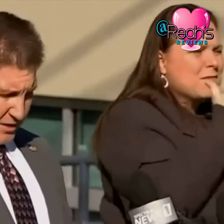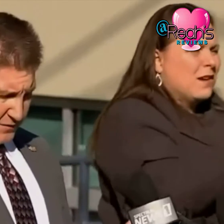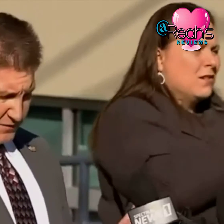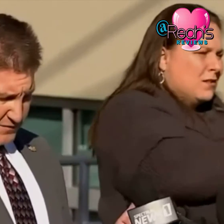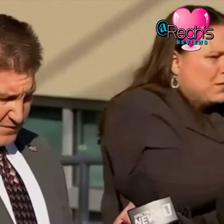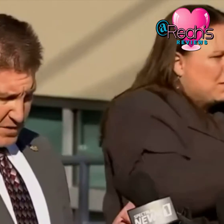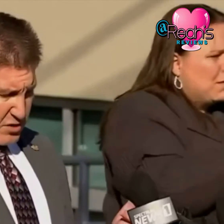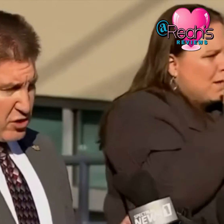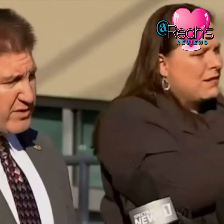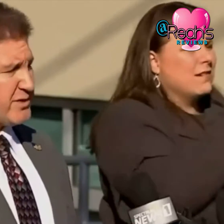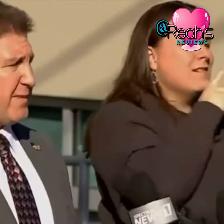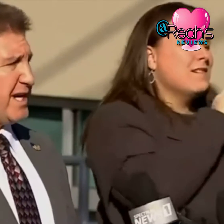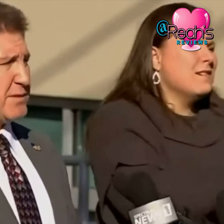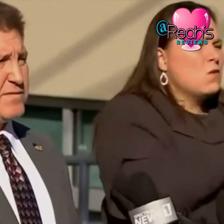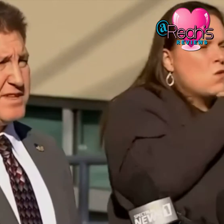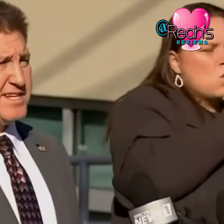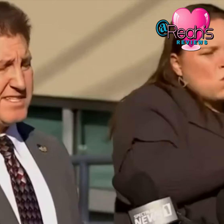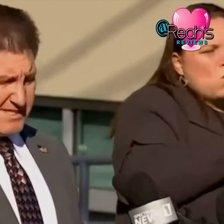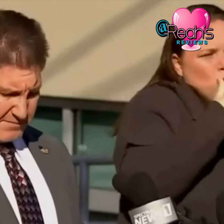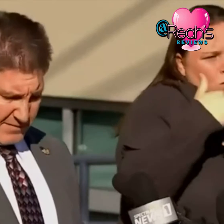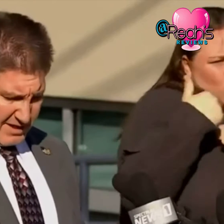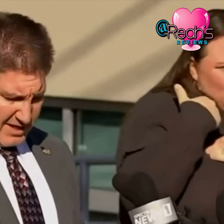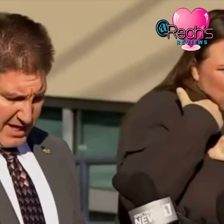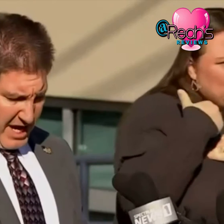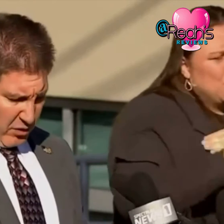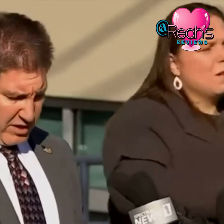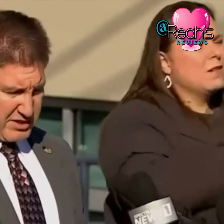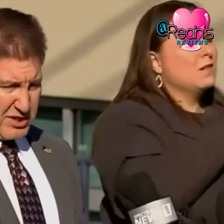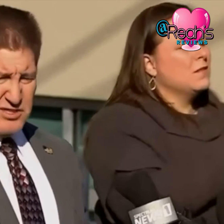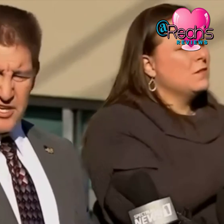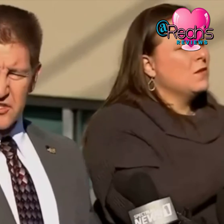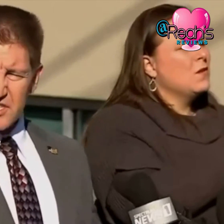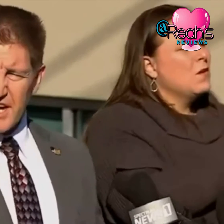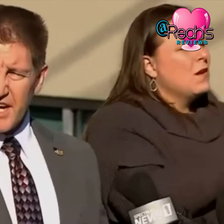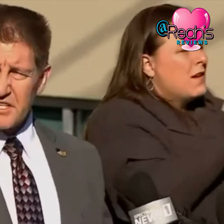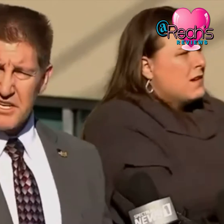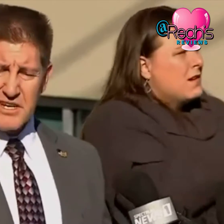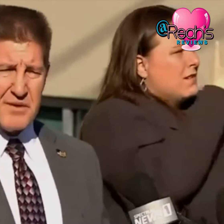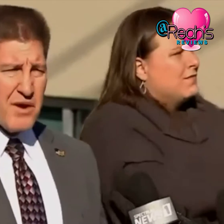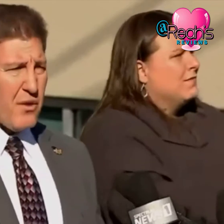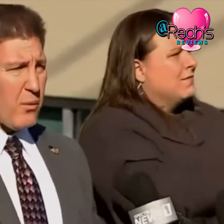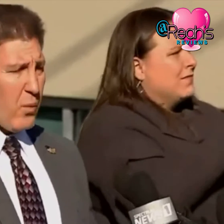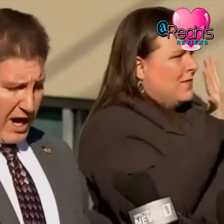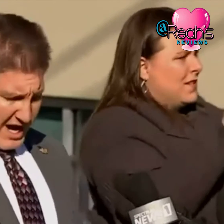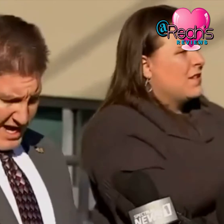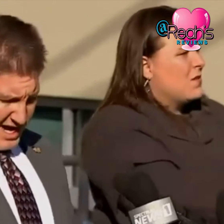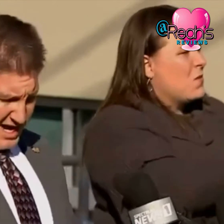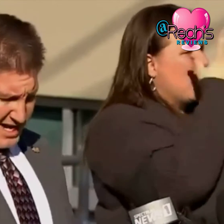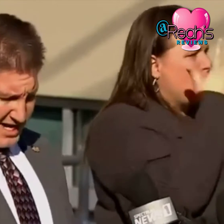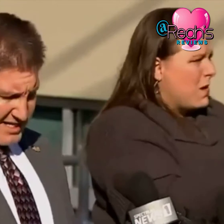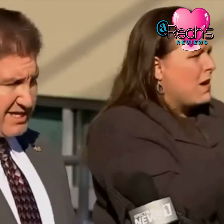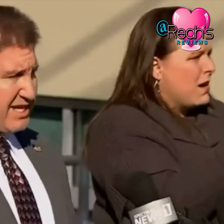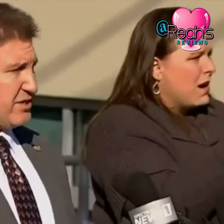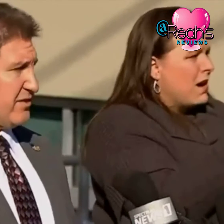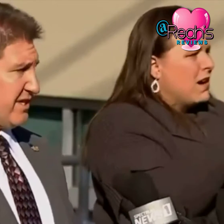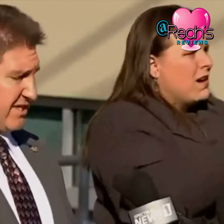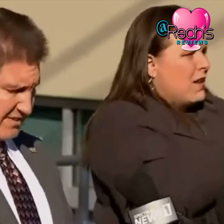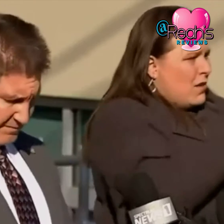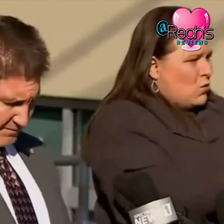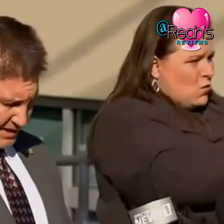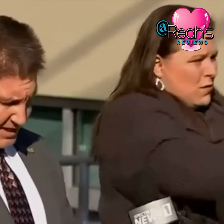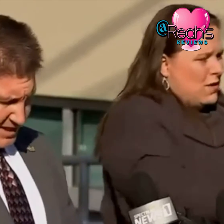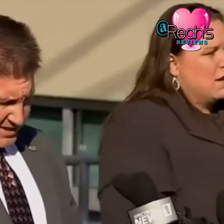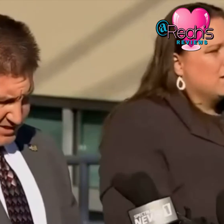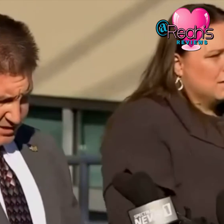of who is responsible for this and also to understand why did they do